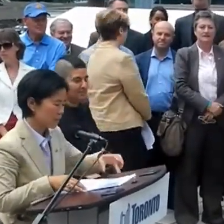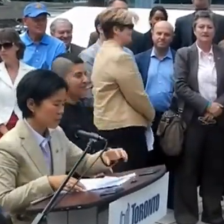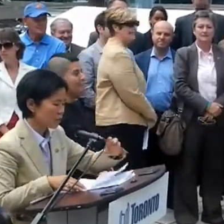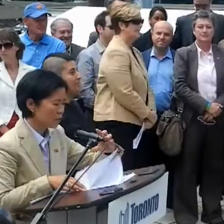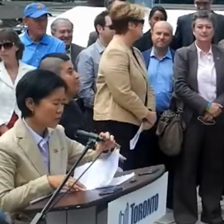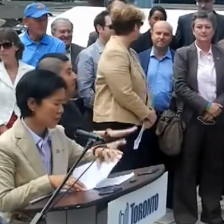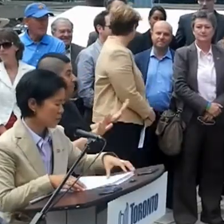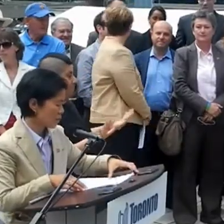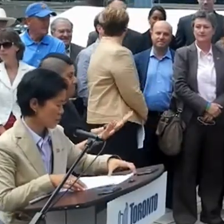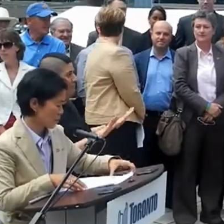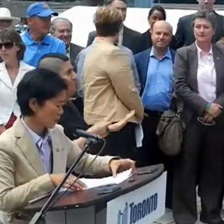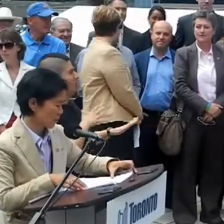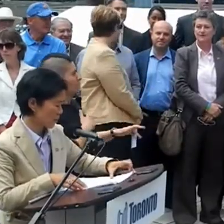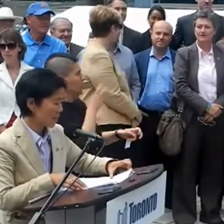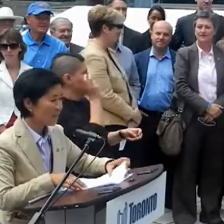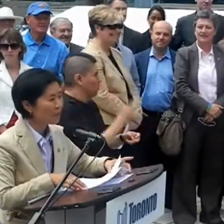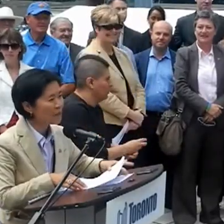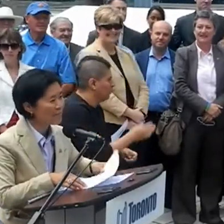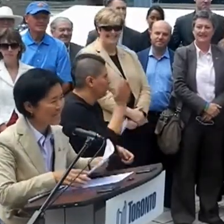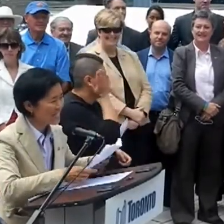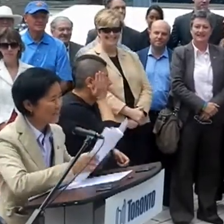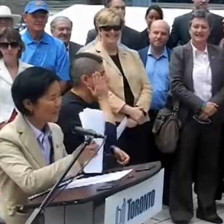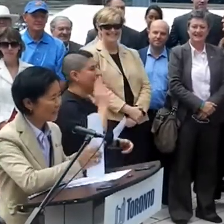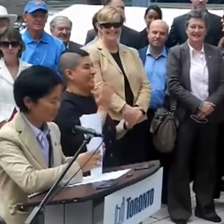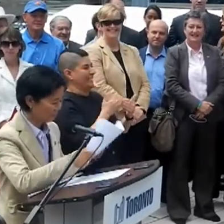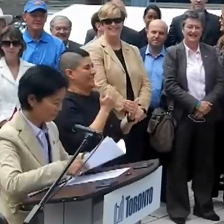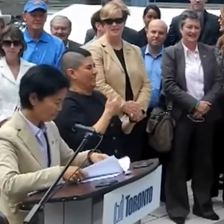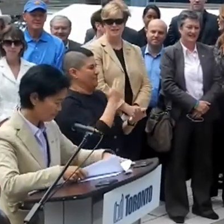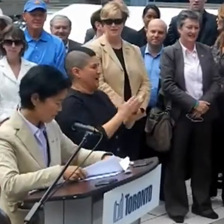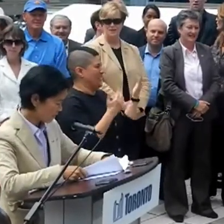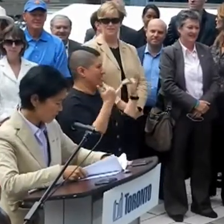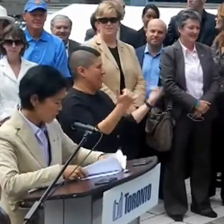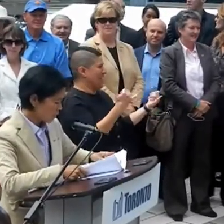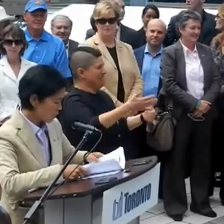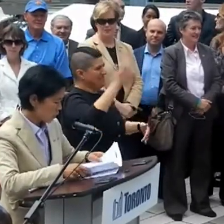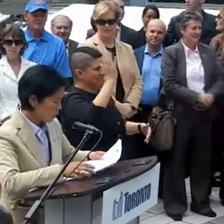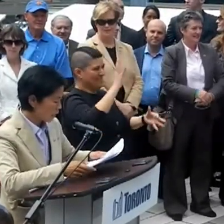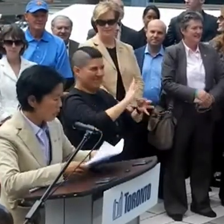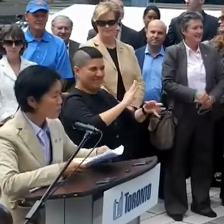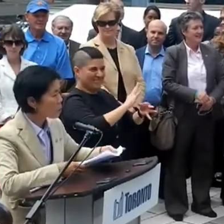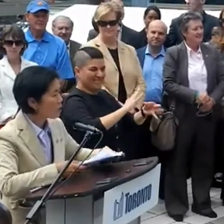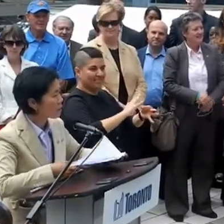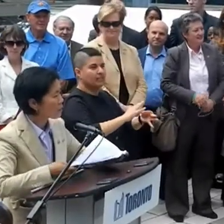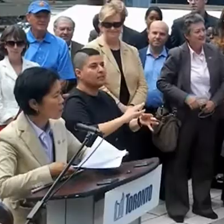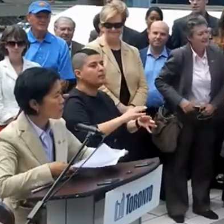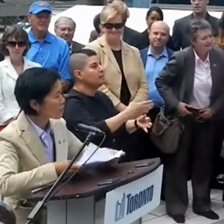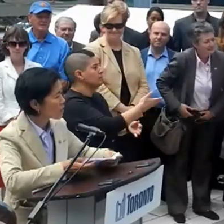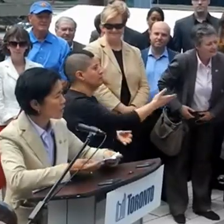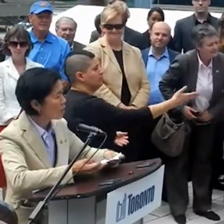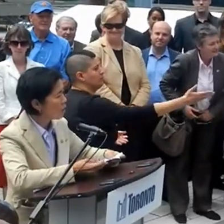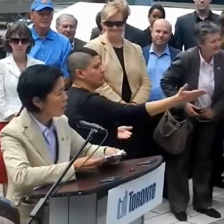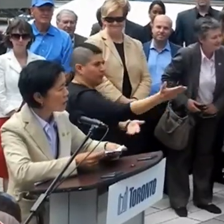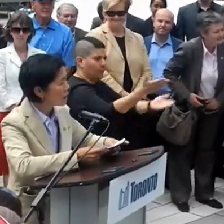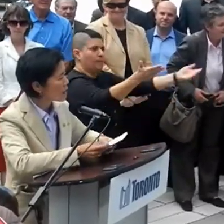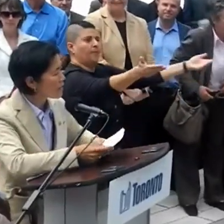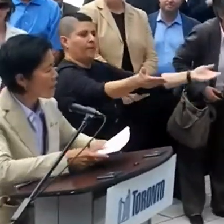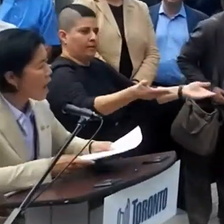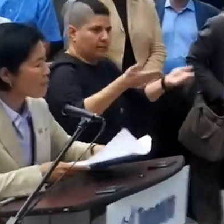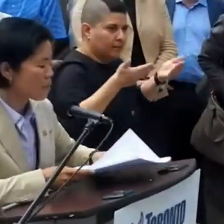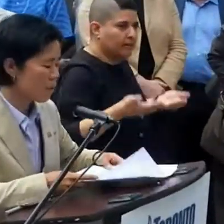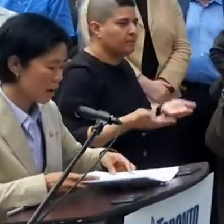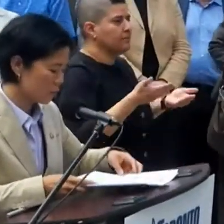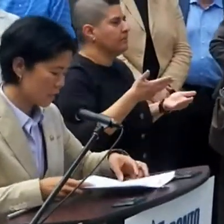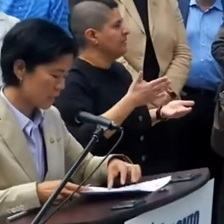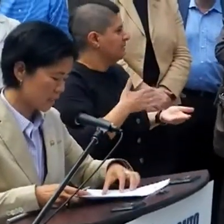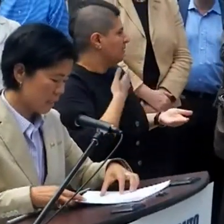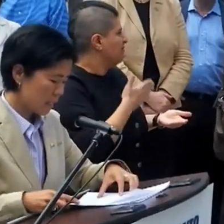Okay, so that was the hard part. Here comes the easy part. So I'd like to welcome everyone to City Hall and to say